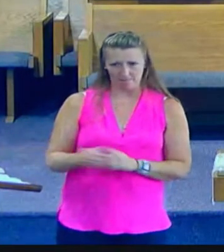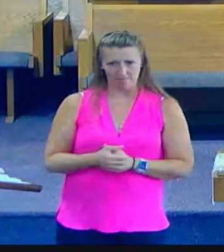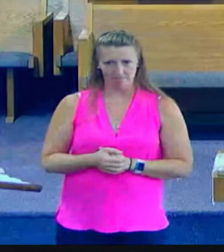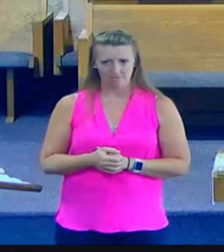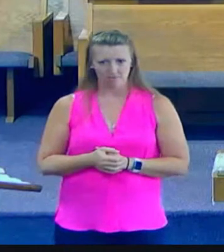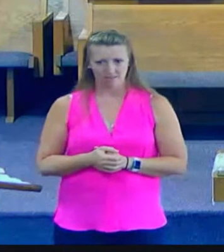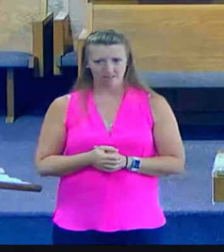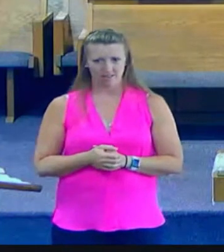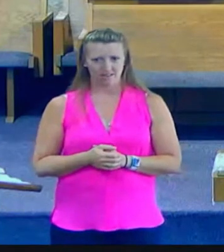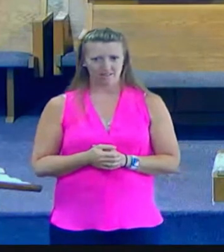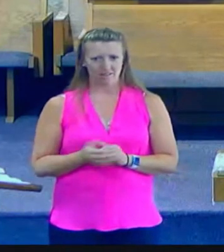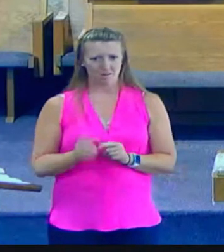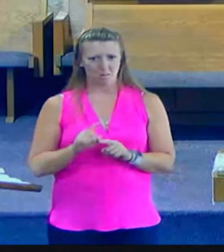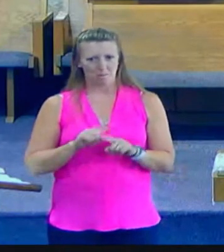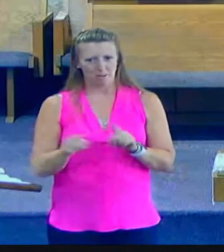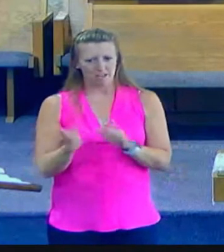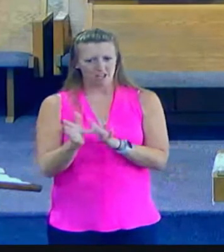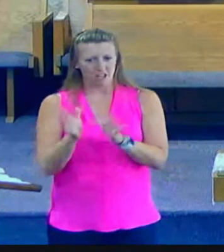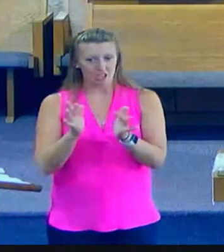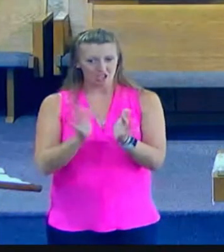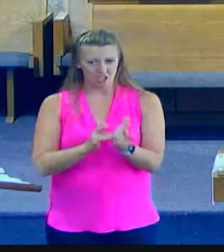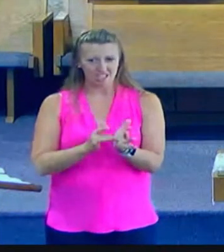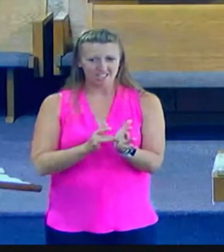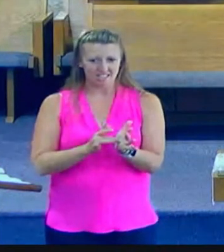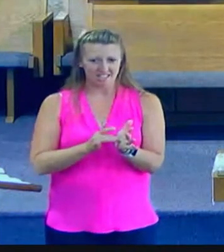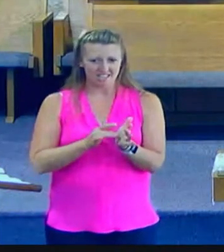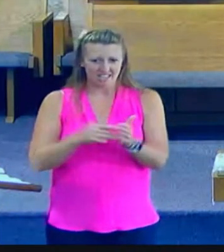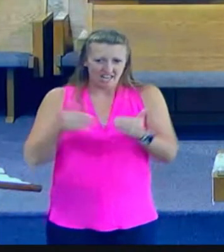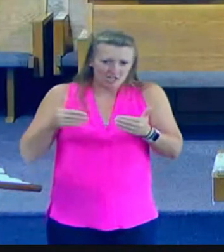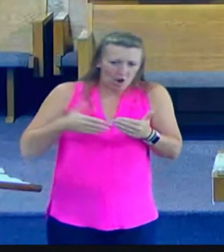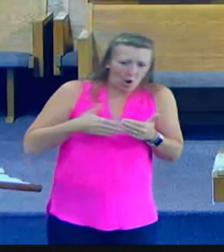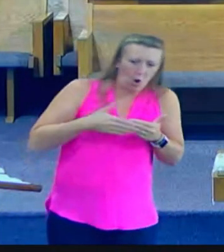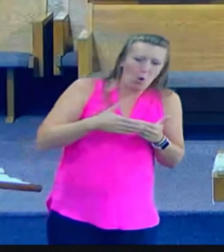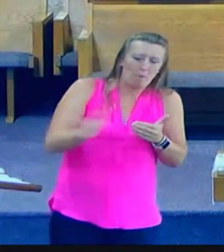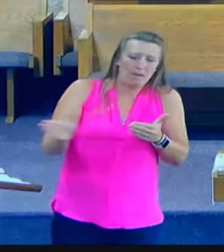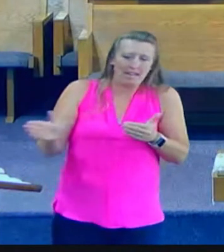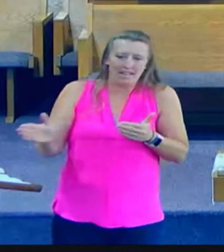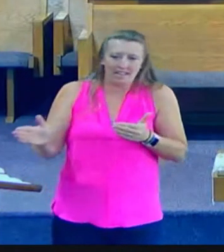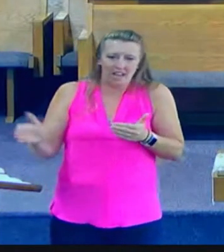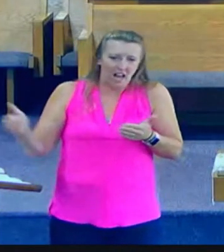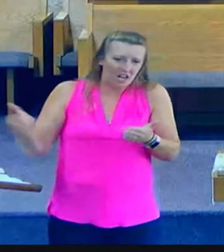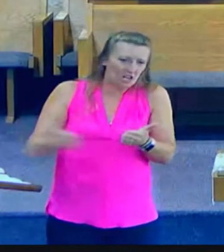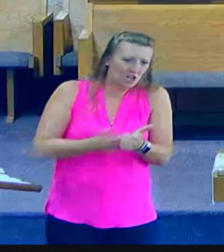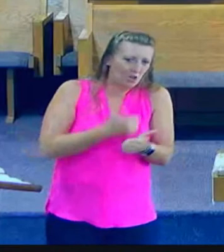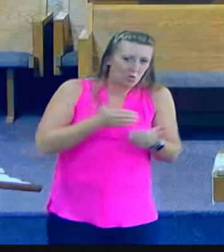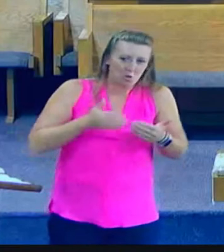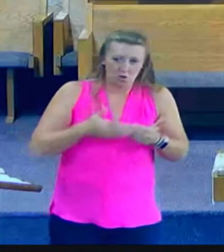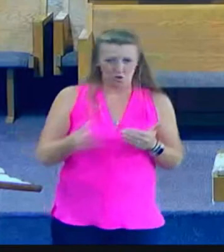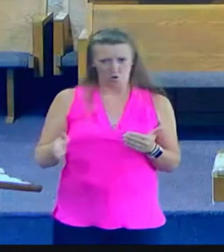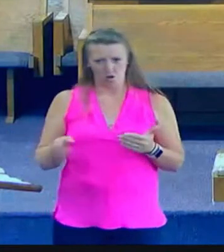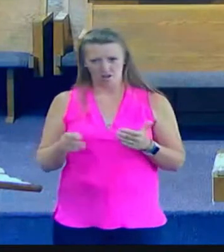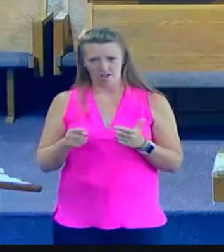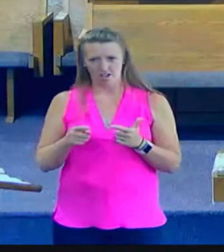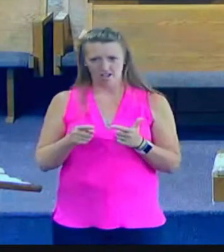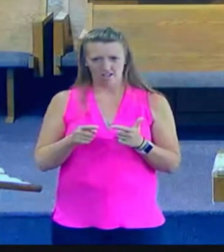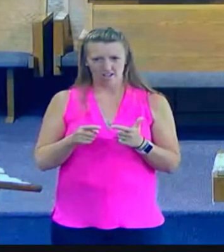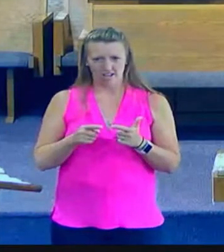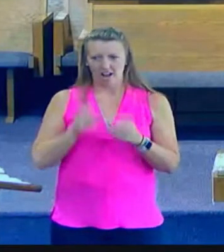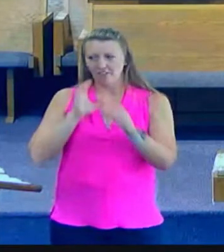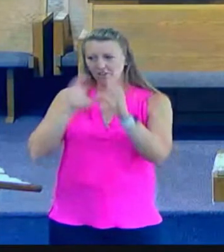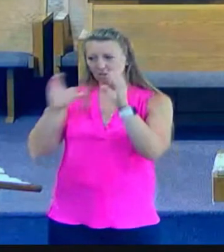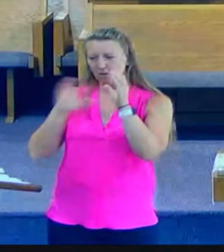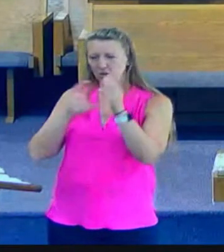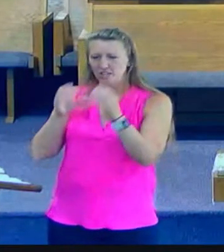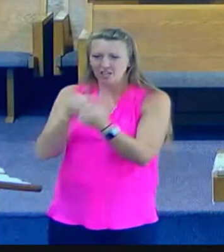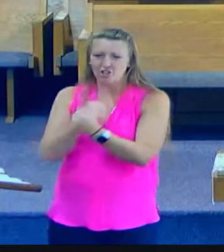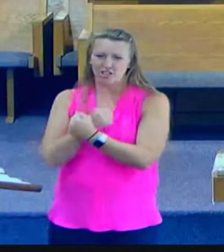into the world. And here, Jesus is revealing himself as the living water. And it's tempting to focus